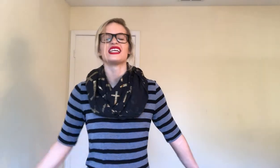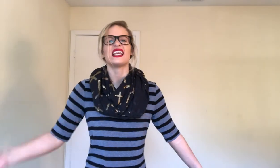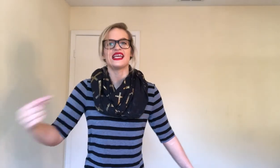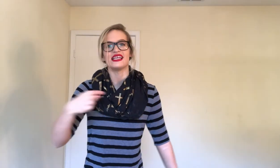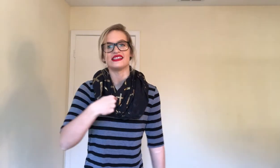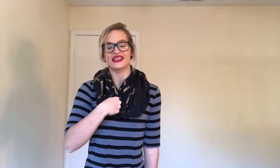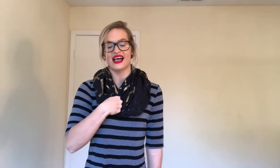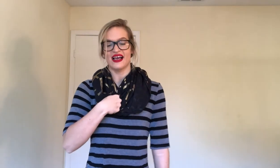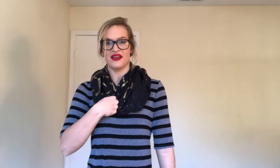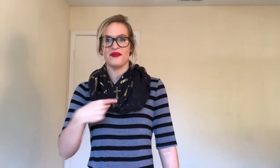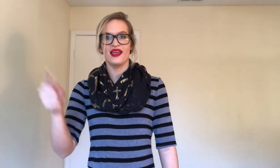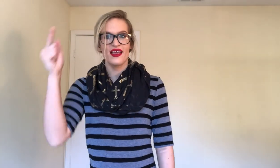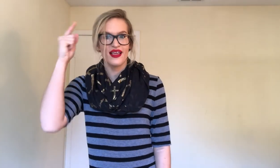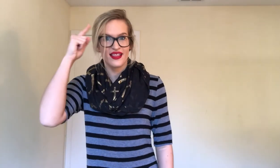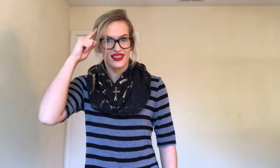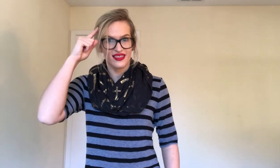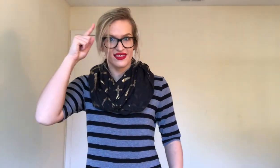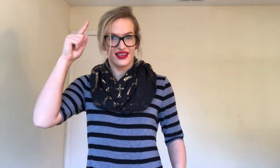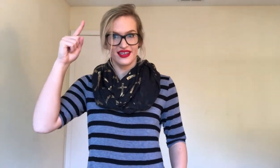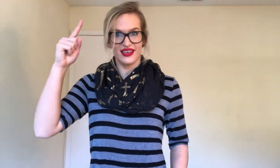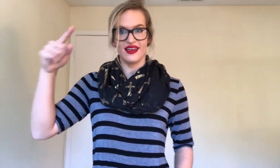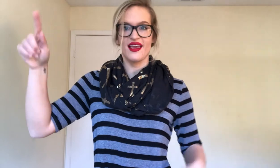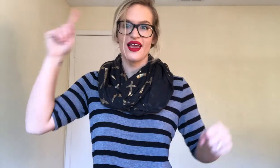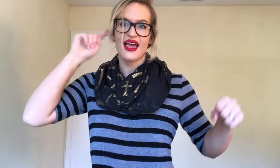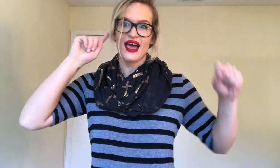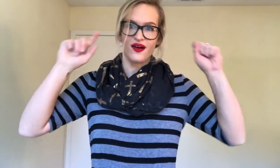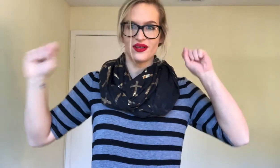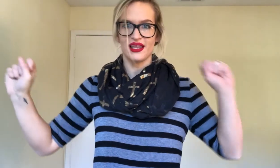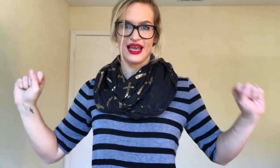And. I'm. Thinking. Out. Loud.